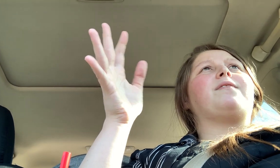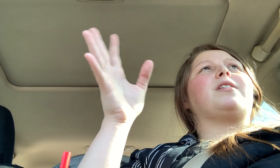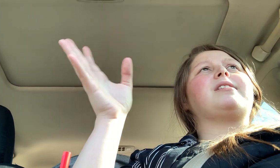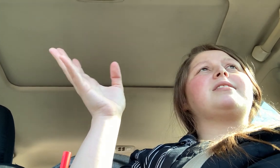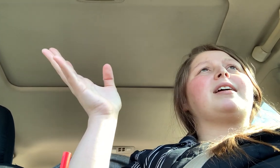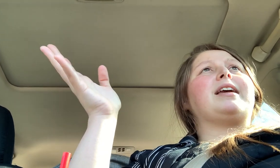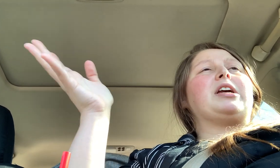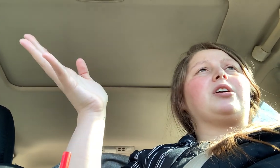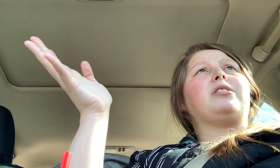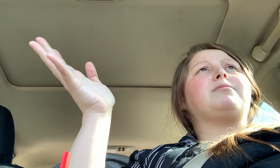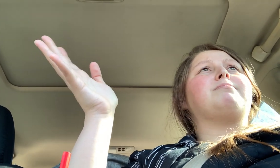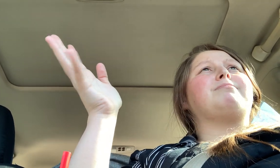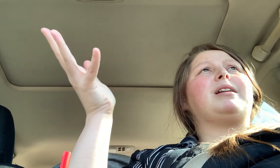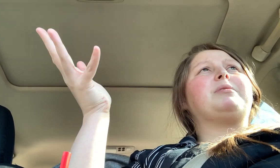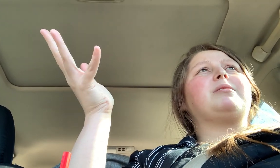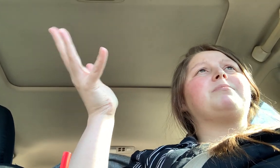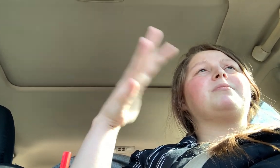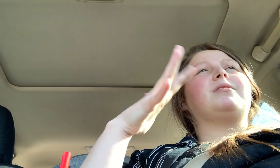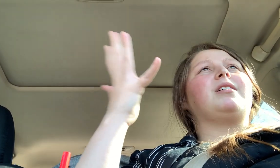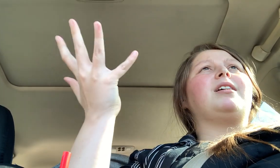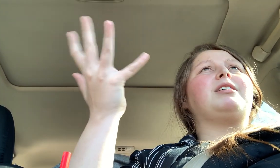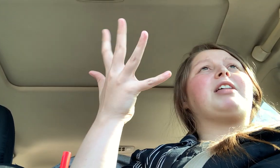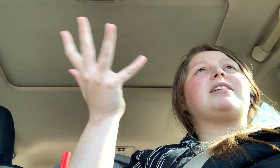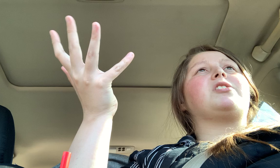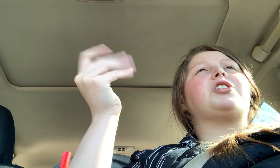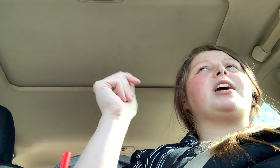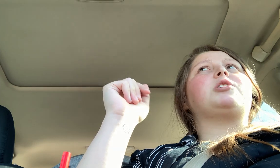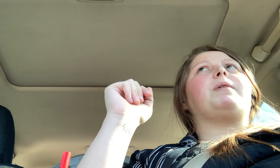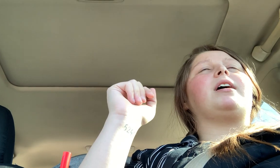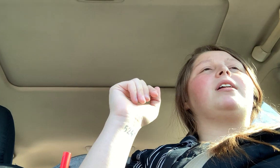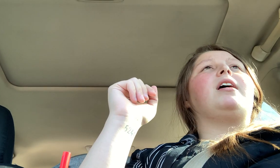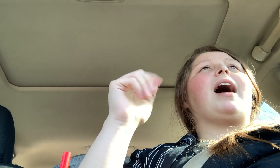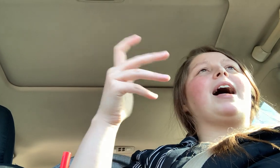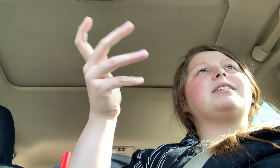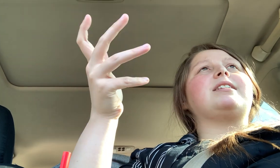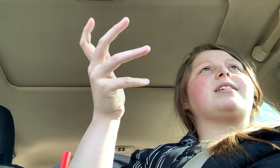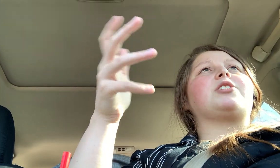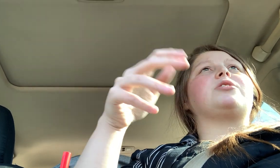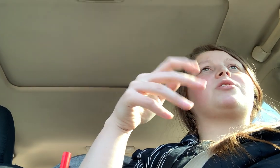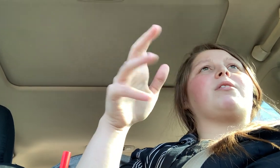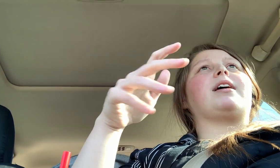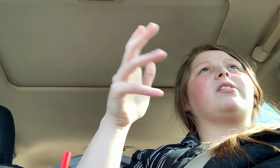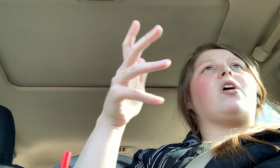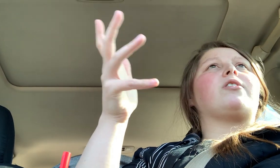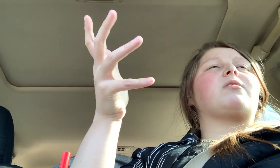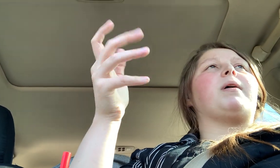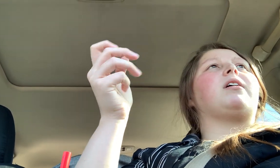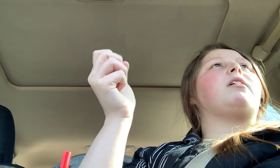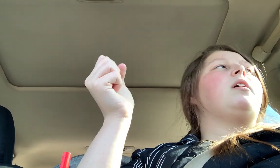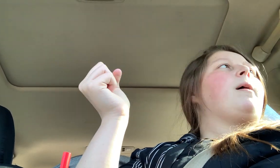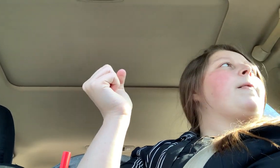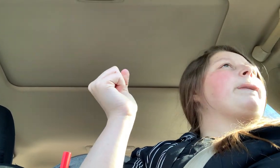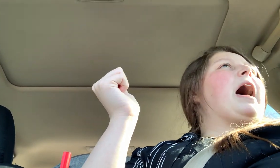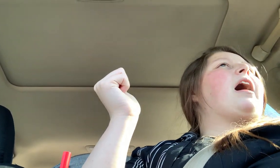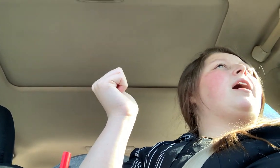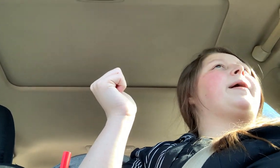for at least like a year minimum. Things could change, but I had a C-section. So like the longer, the better. Um,